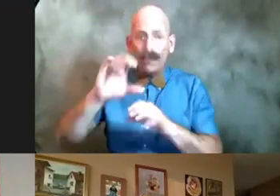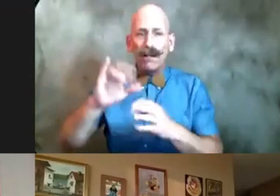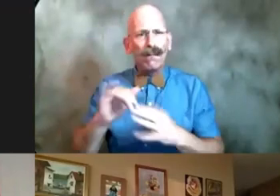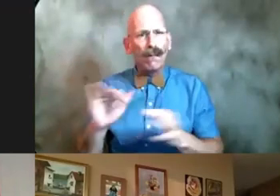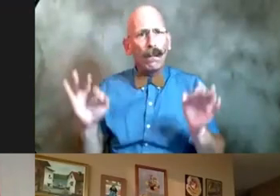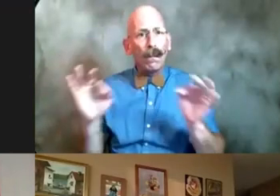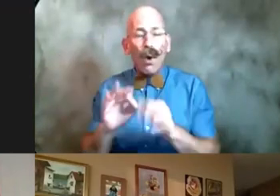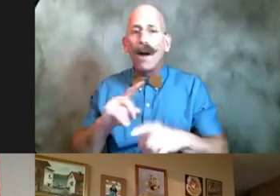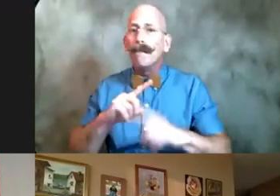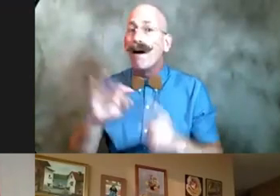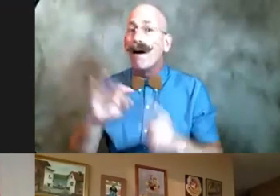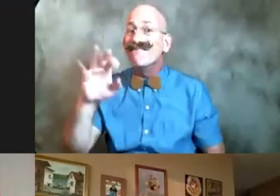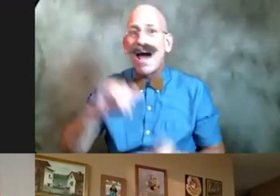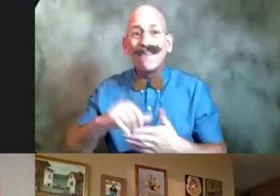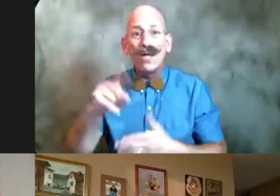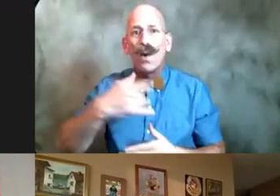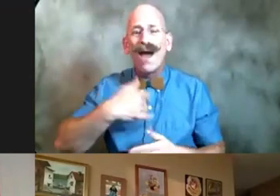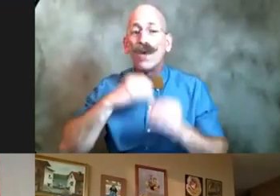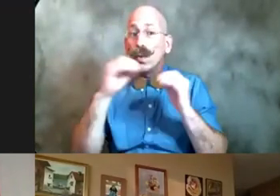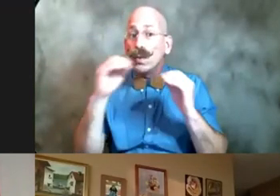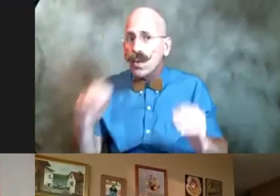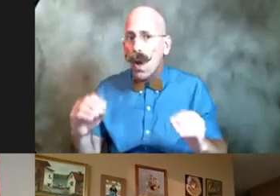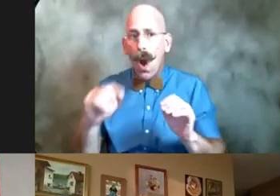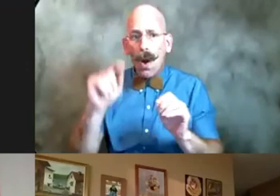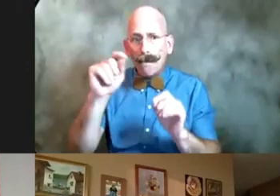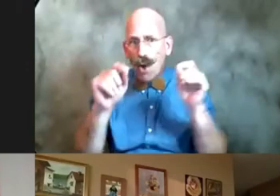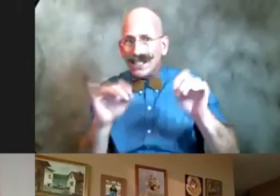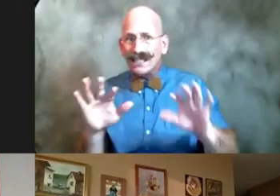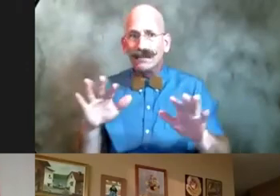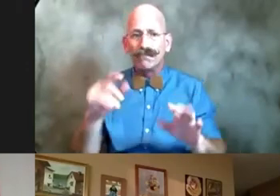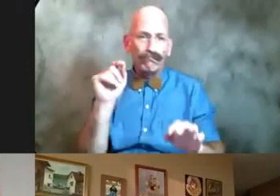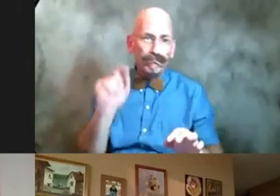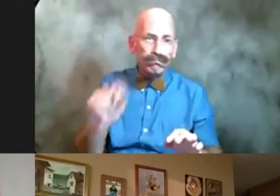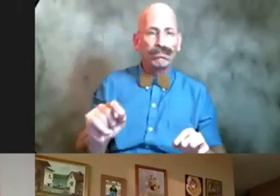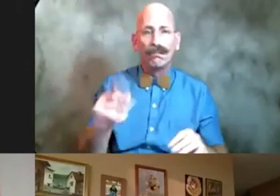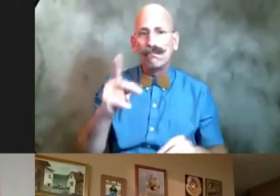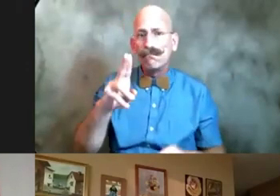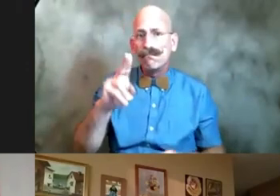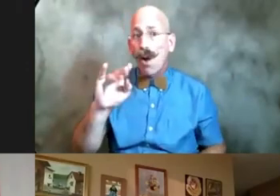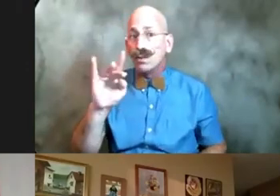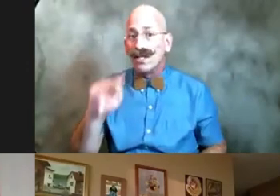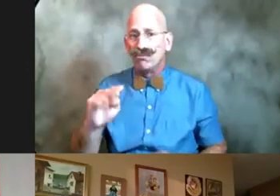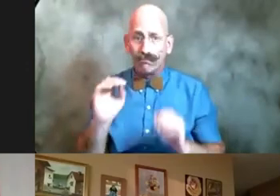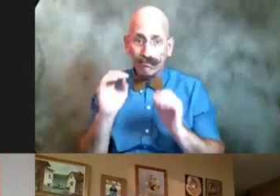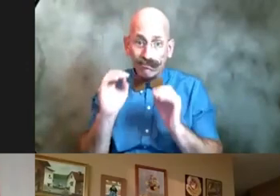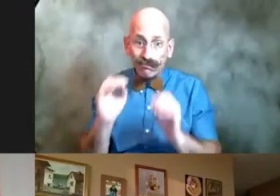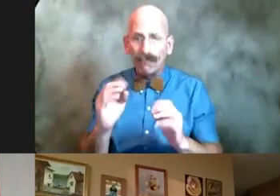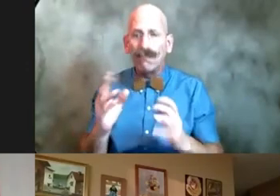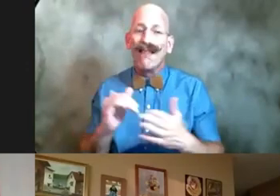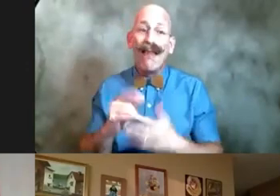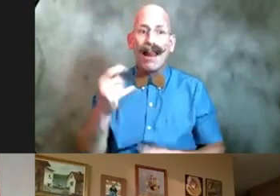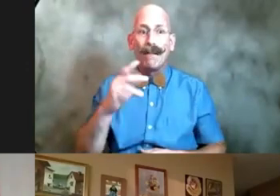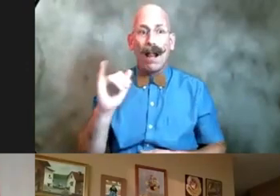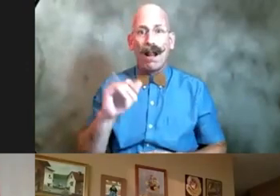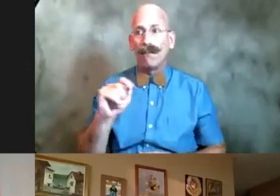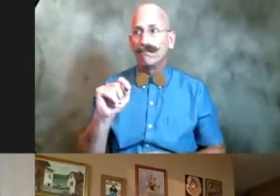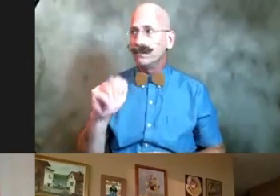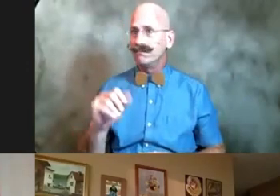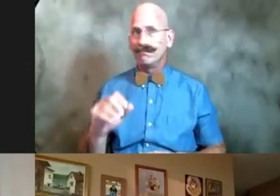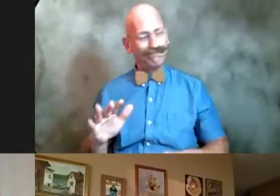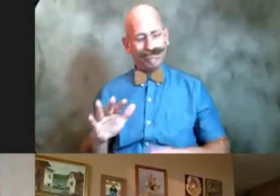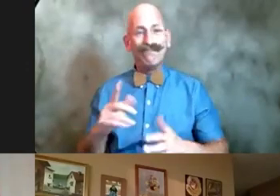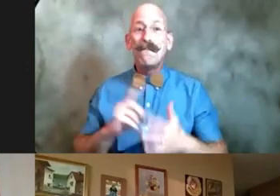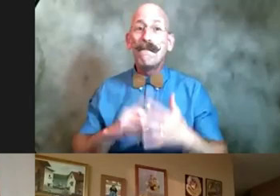the fact that you have no warnings at all with with punctuation is a kind of a tease it's it works very nicely really